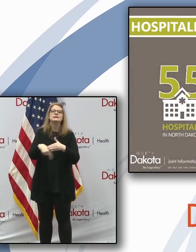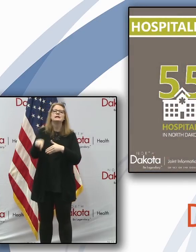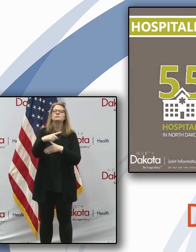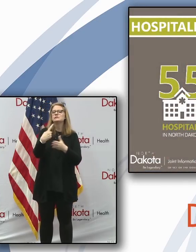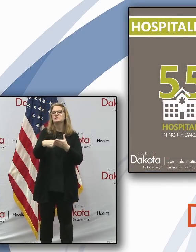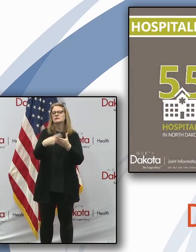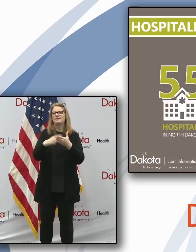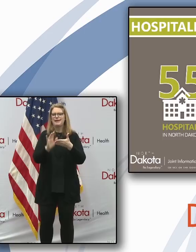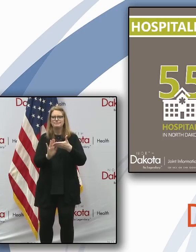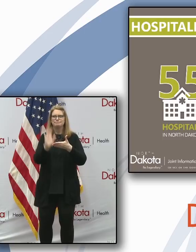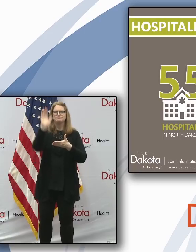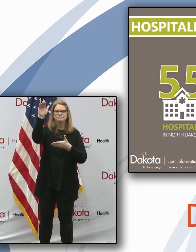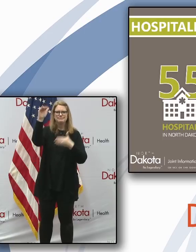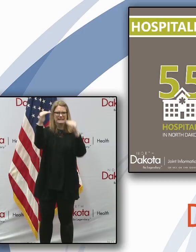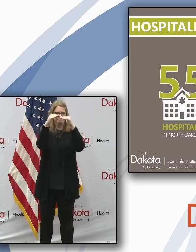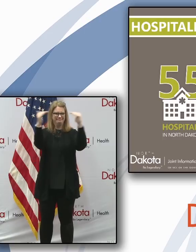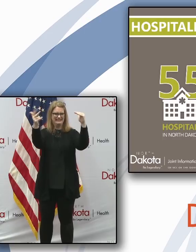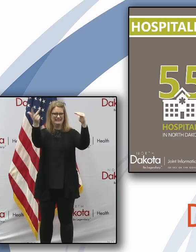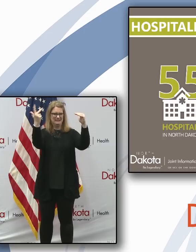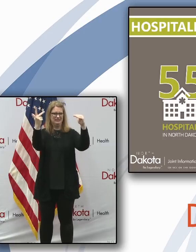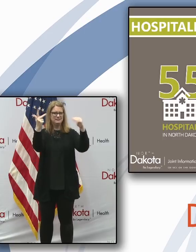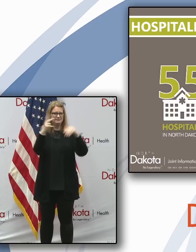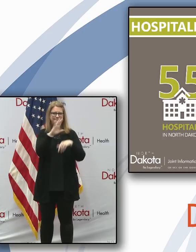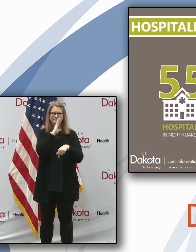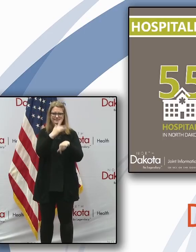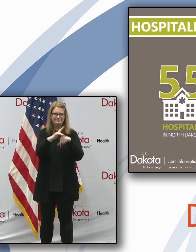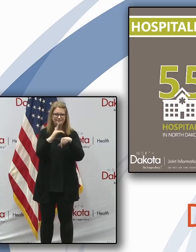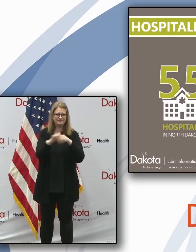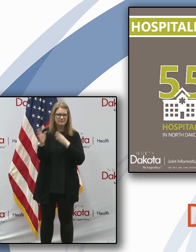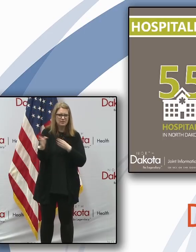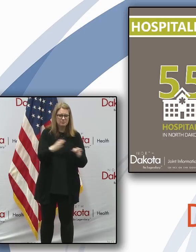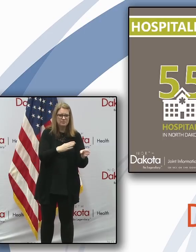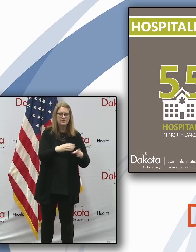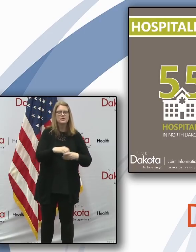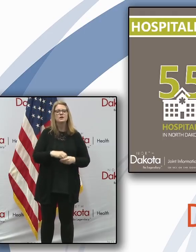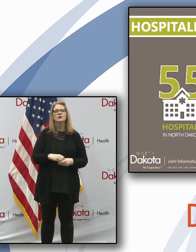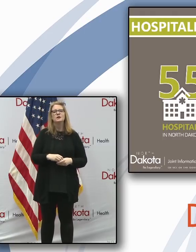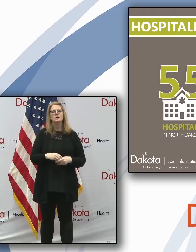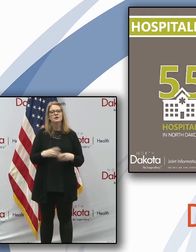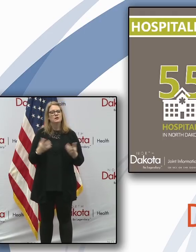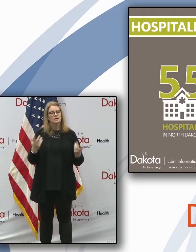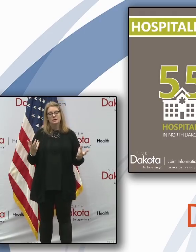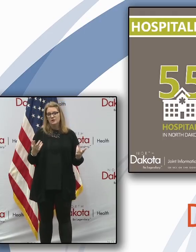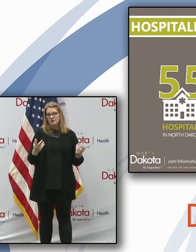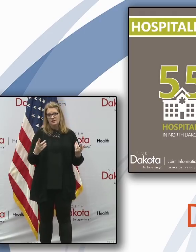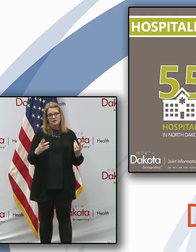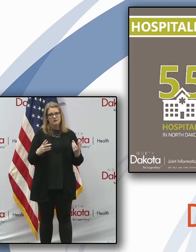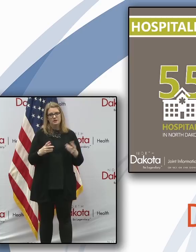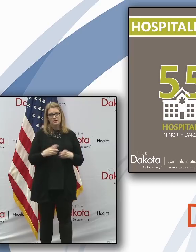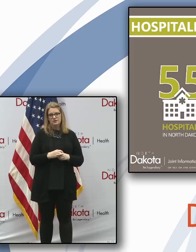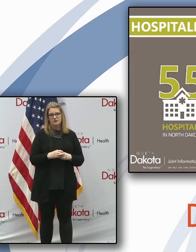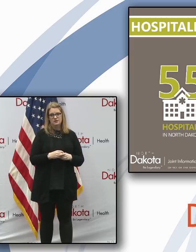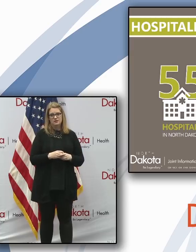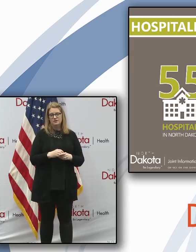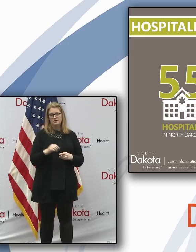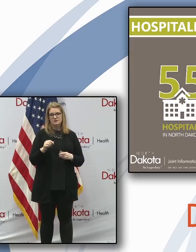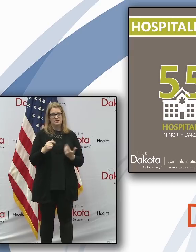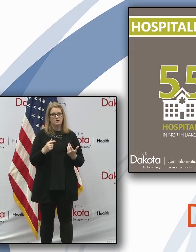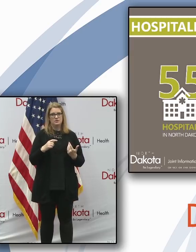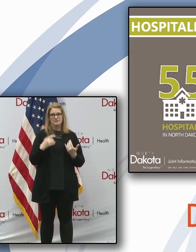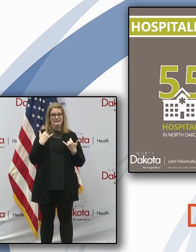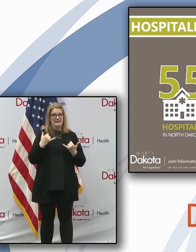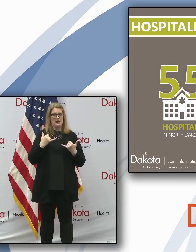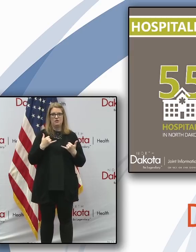capacity planning. But again, we almost couldn't be further away from needing tier three surge